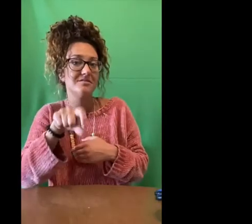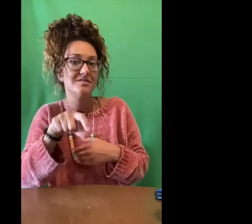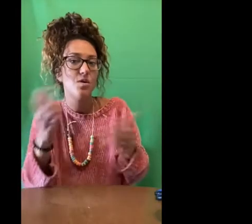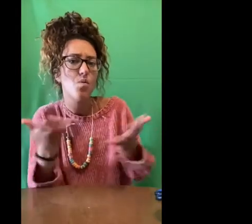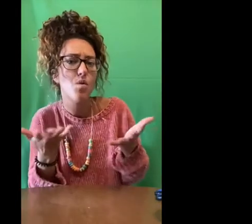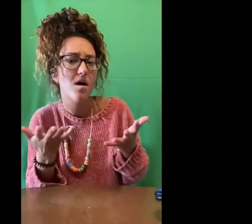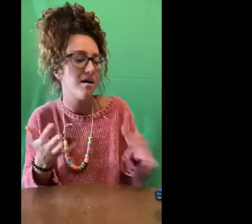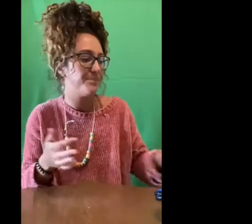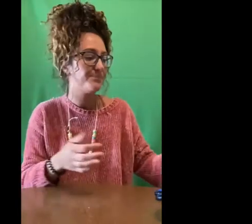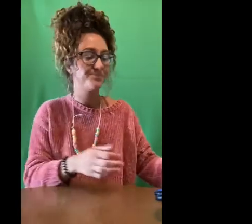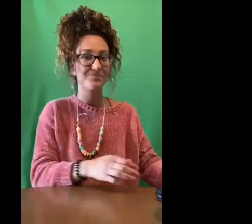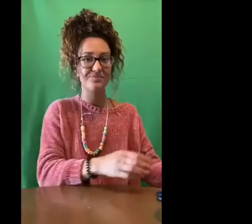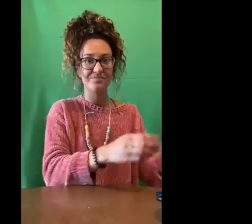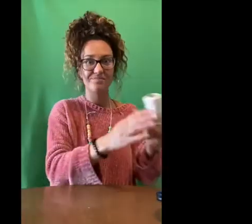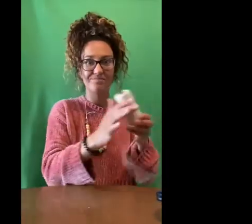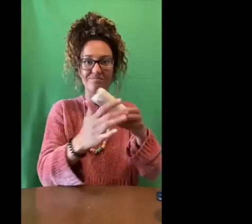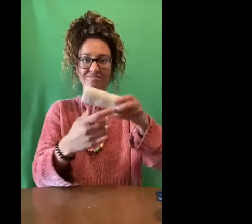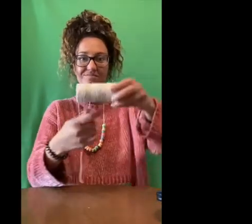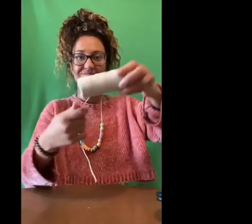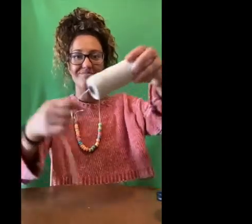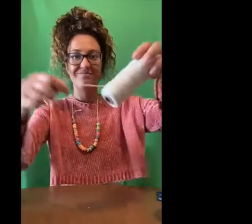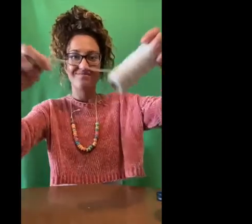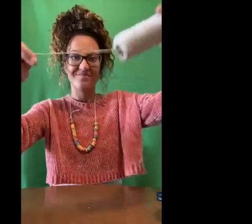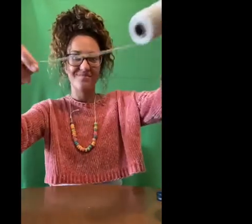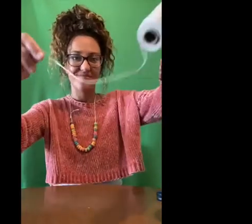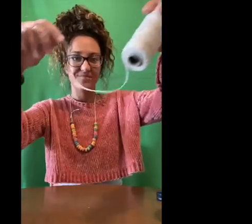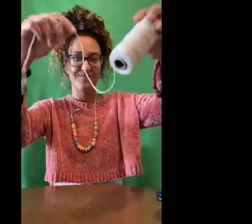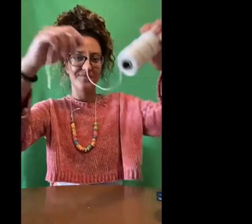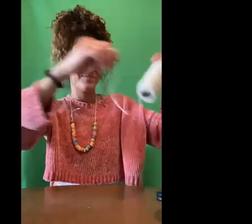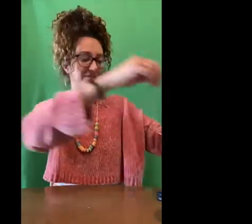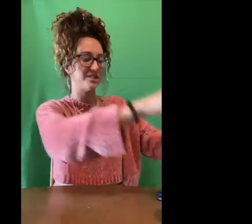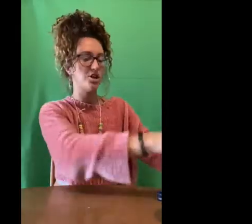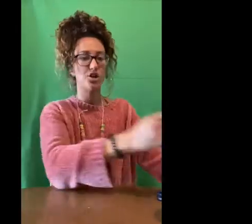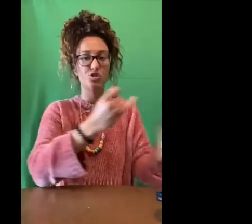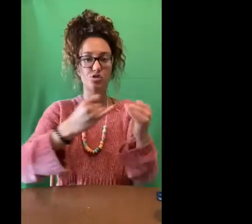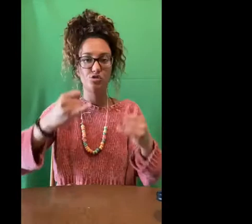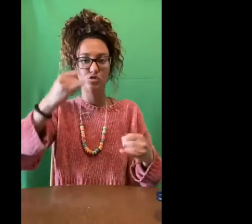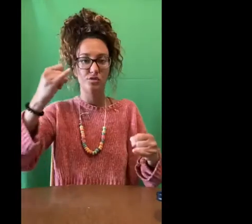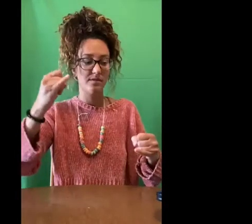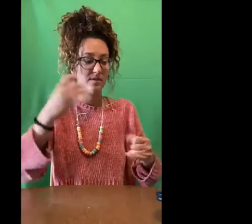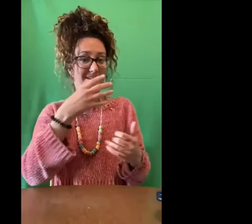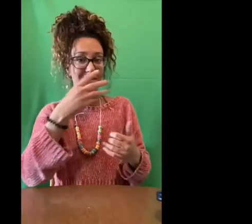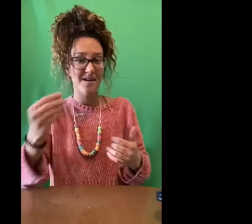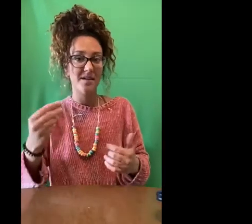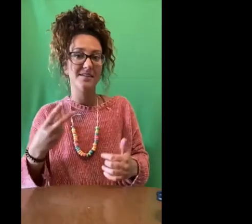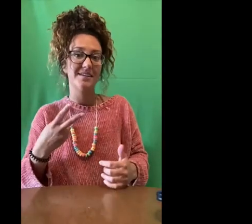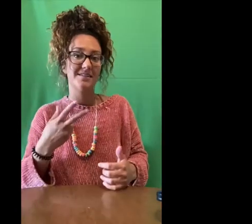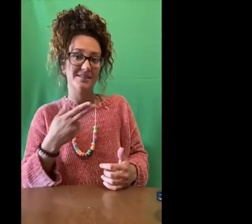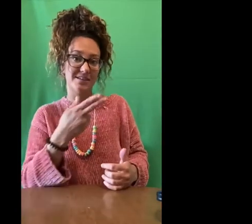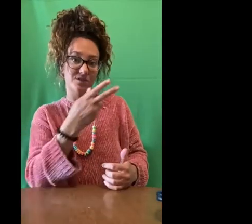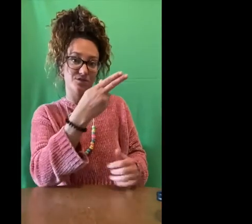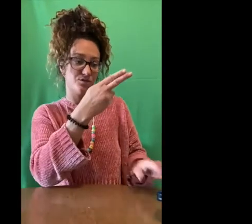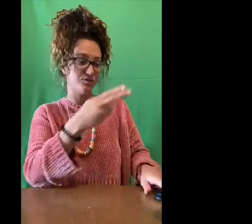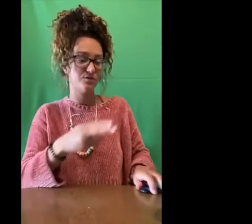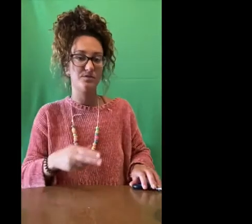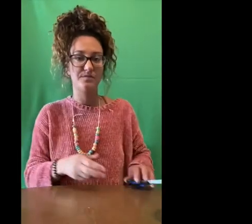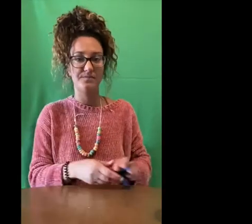Next, what we need is string and scissors.